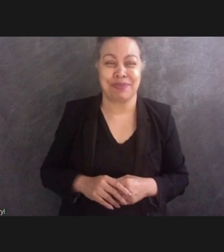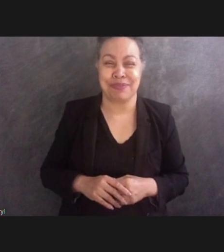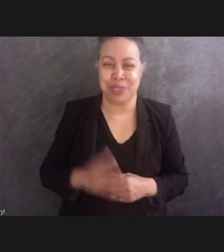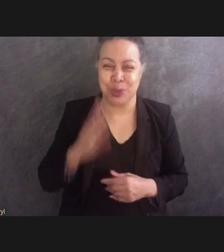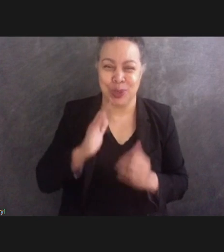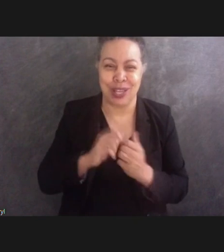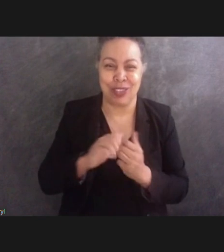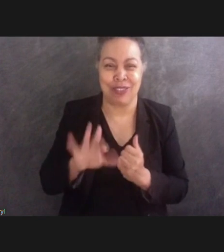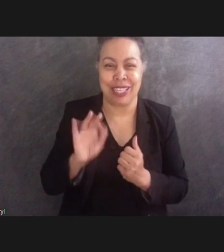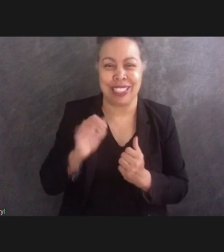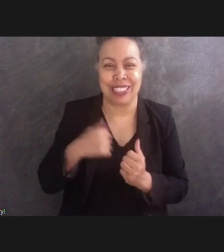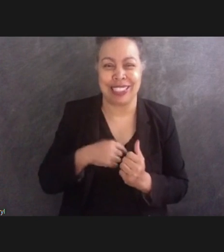Thank you all. Have a great day.